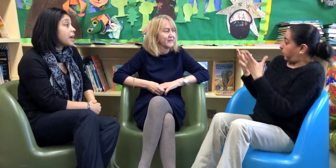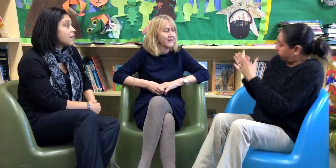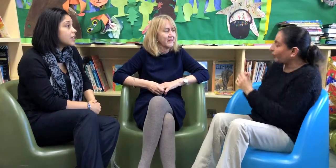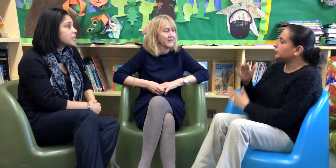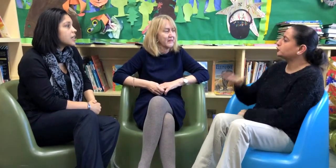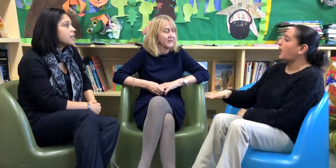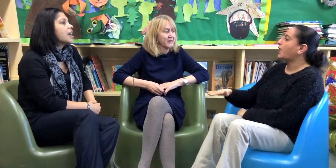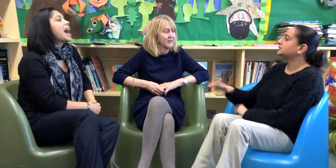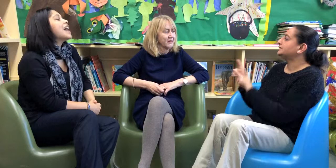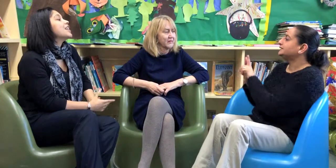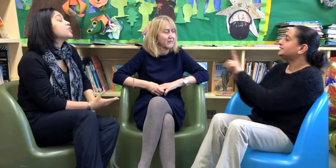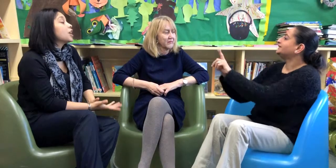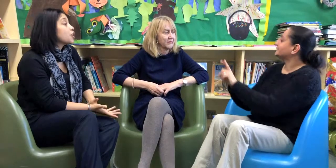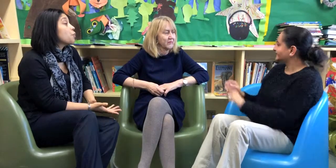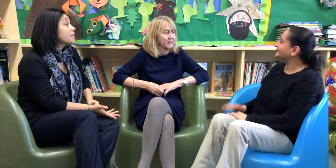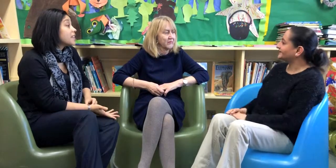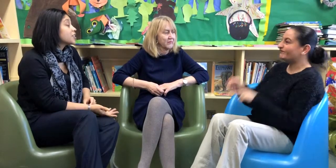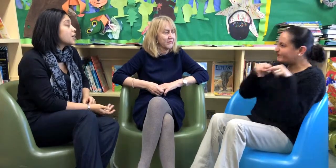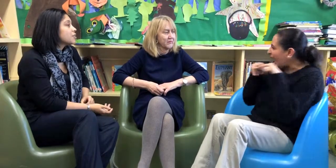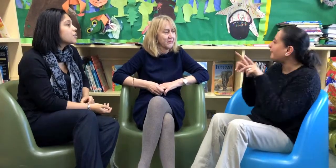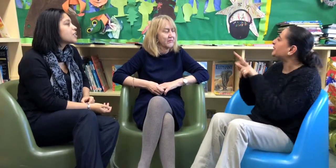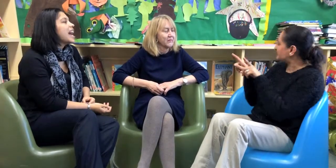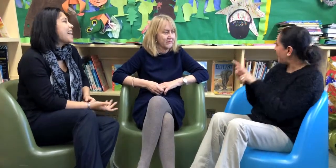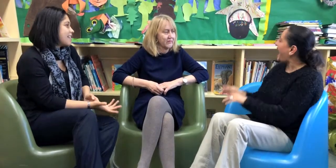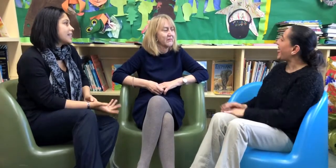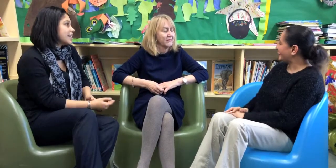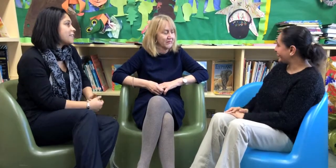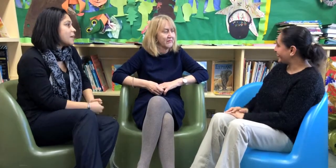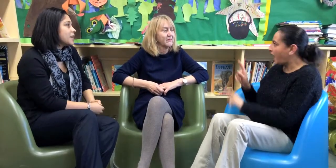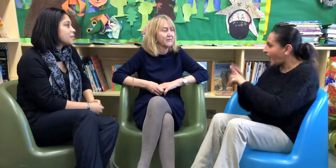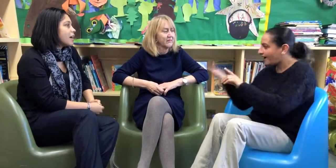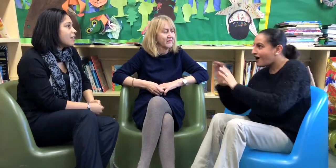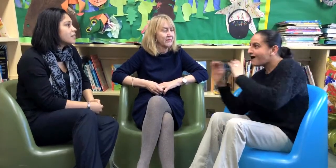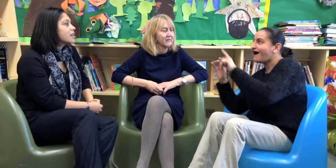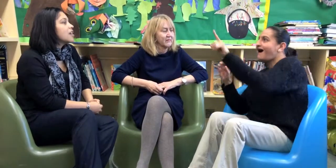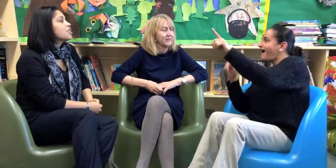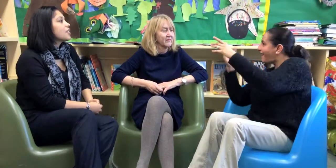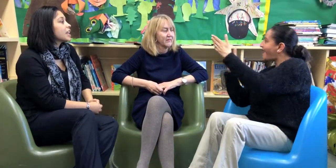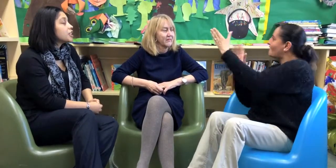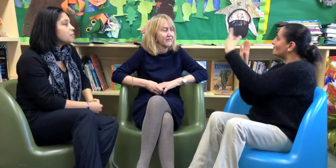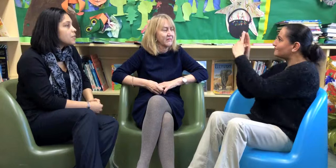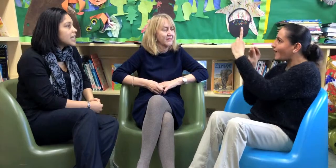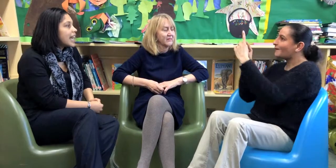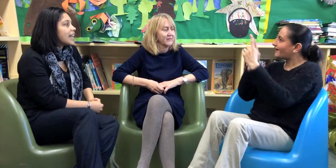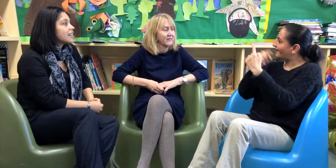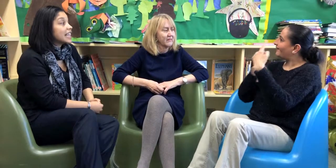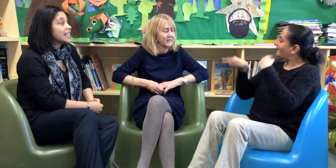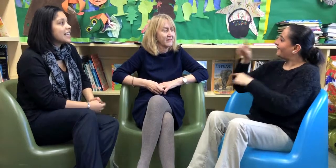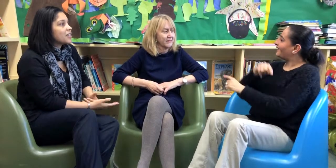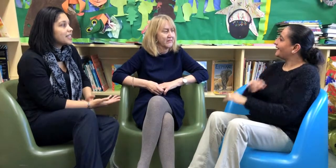parents. And they try and go with their child and their extended family as well. So they can communicate, they can see other